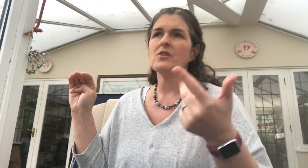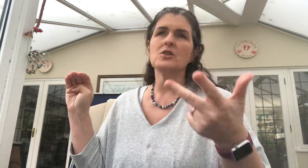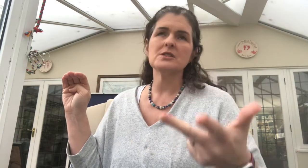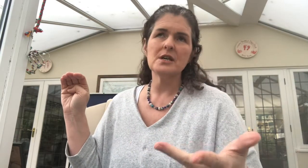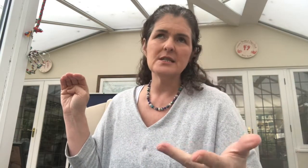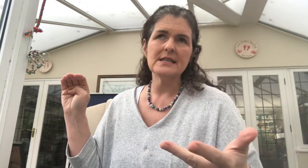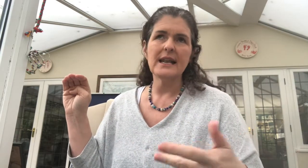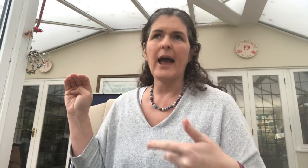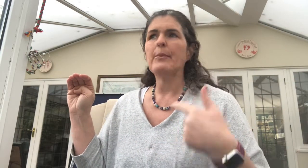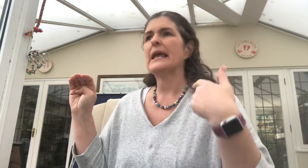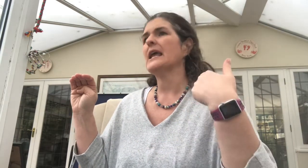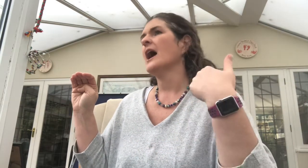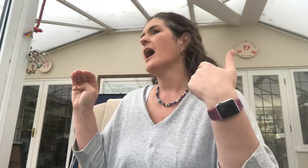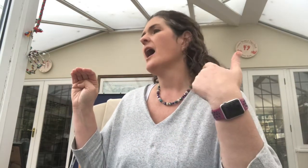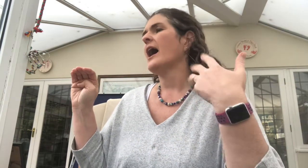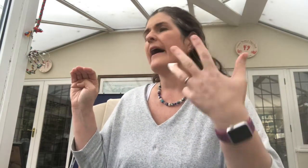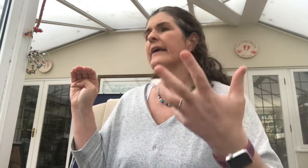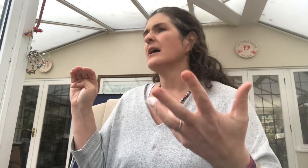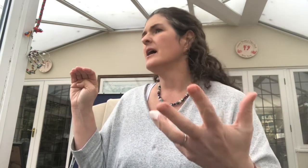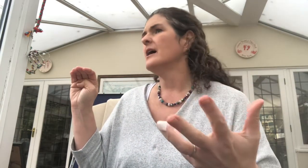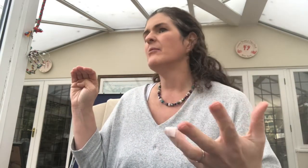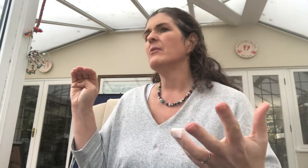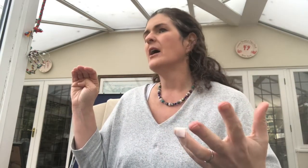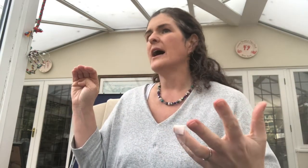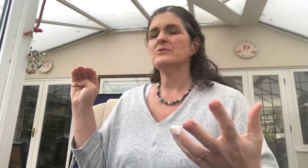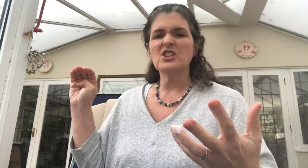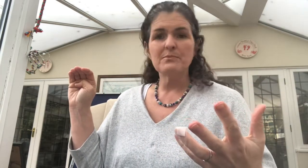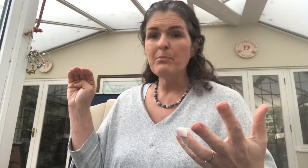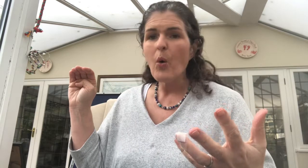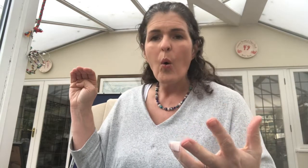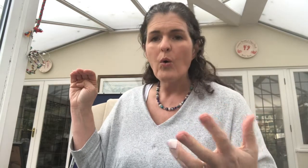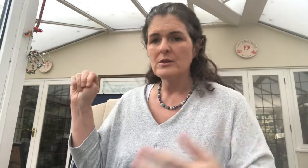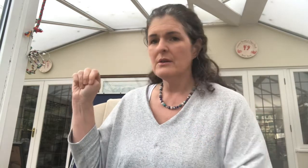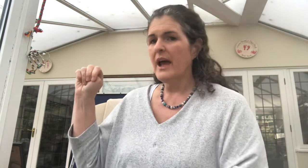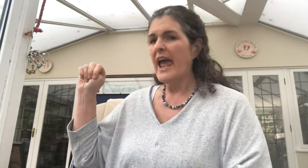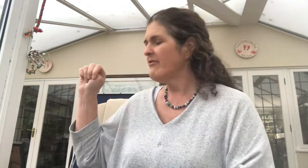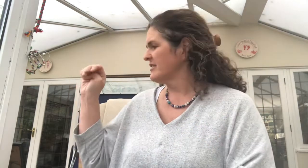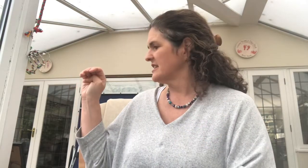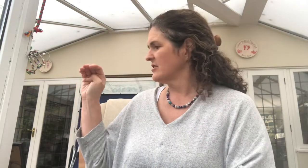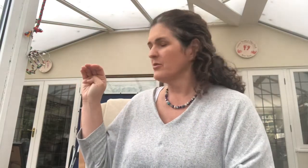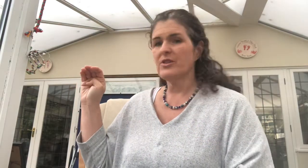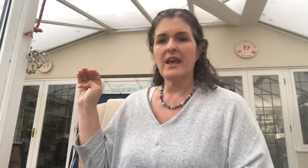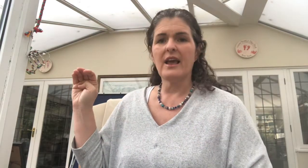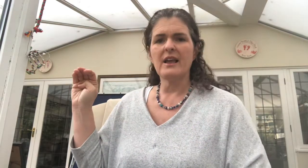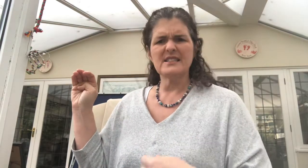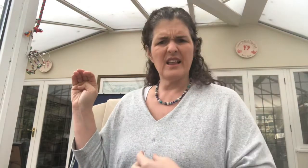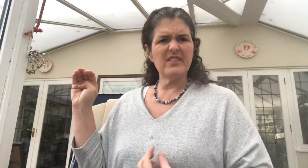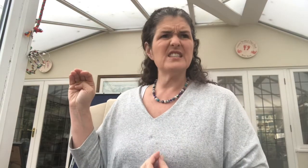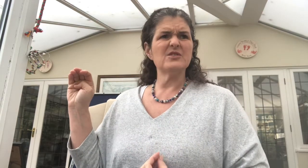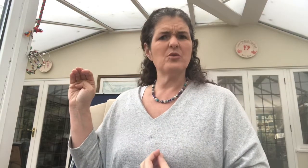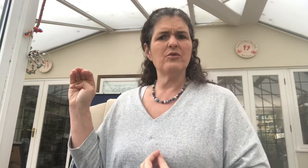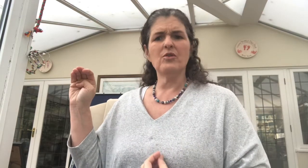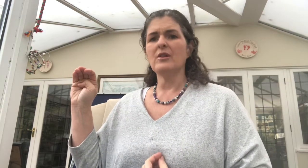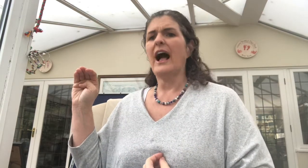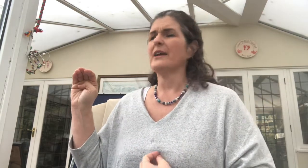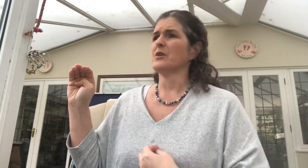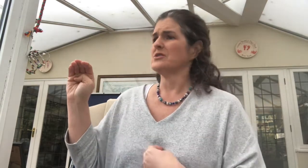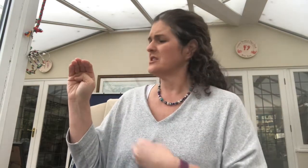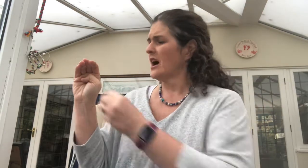got a dirty nappy, I'm just bored. Every single thing is like this is awful, I am going to die,